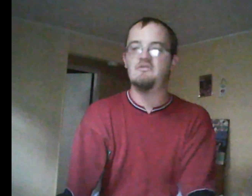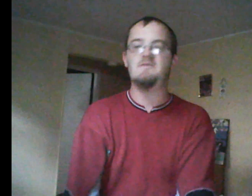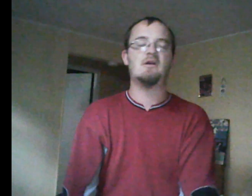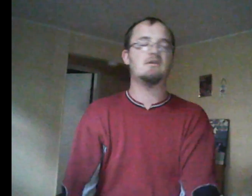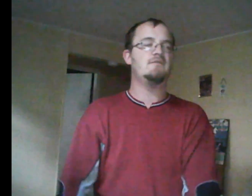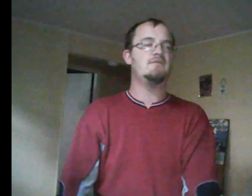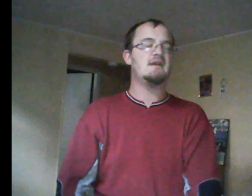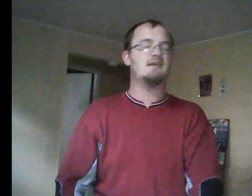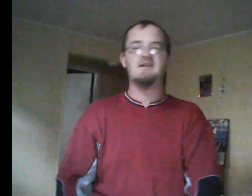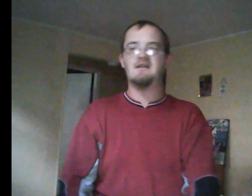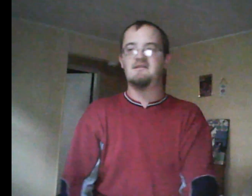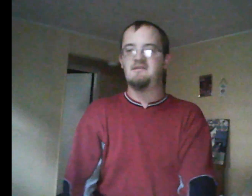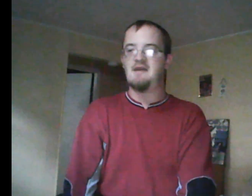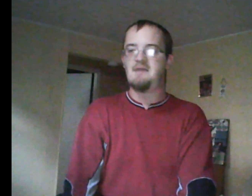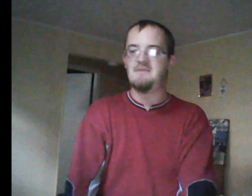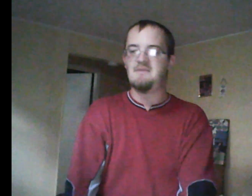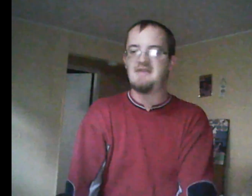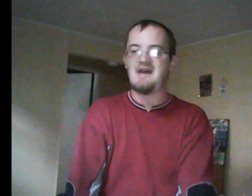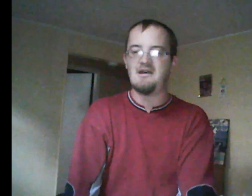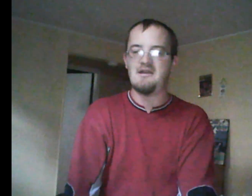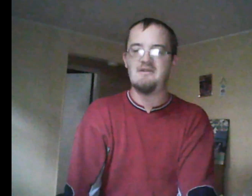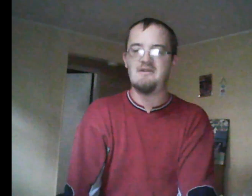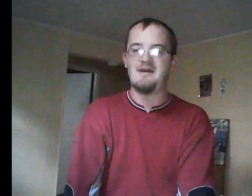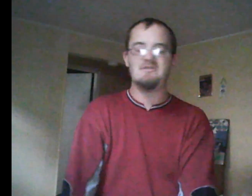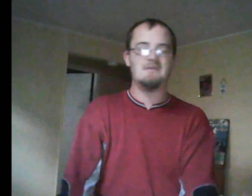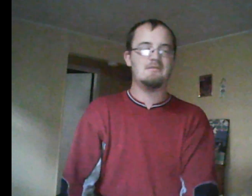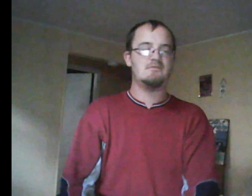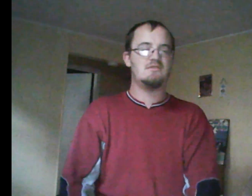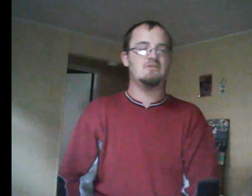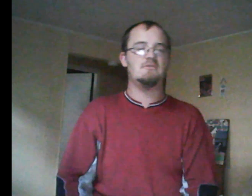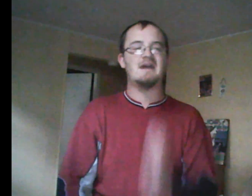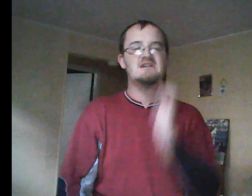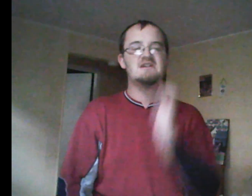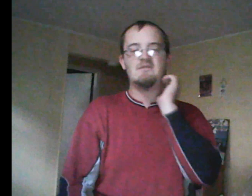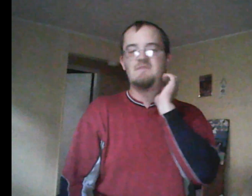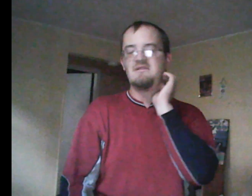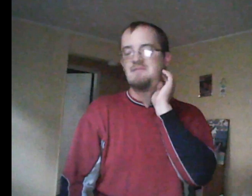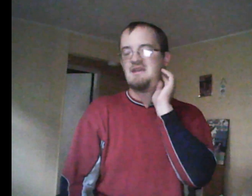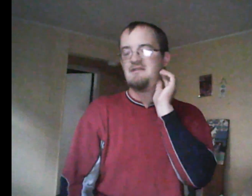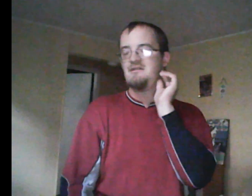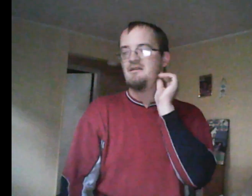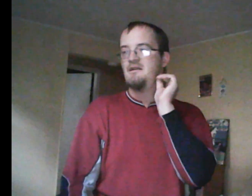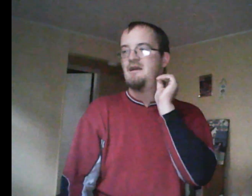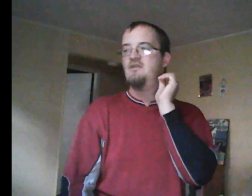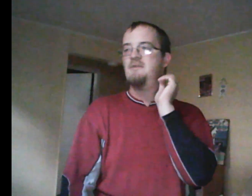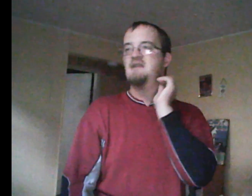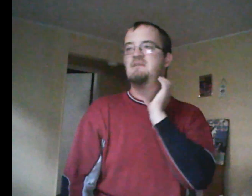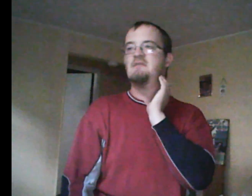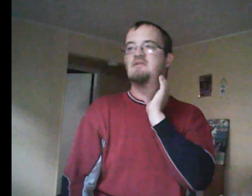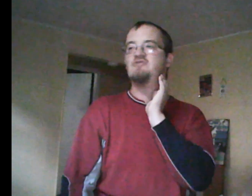it happened to be that. If it happened to be something to do with Radich, he would have been deadbeat. And Toby and Jimmy were in trouble for changing grades on a school computer.